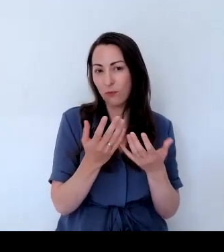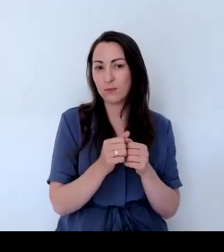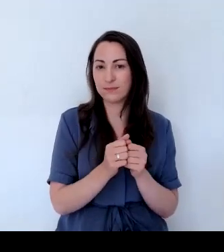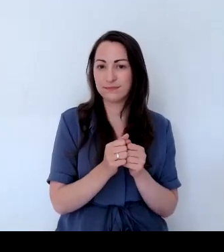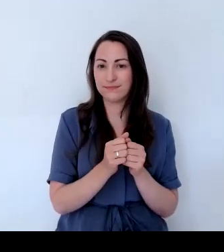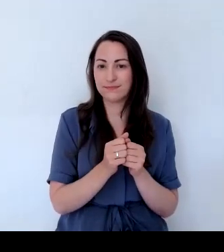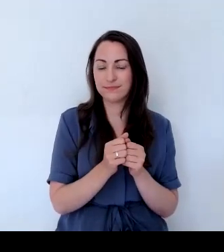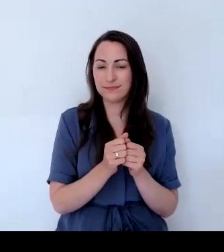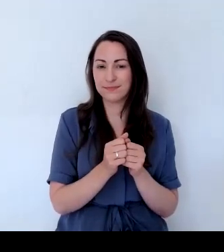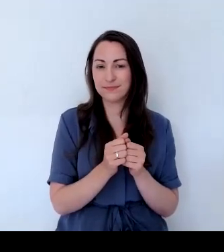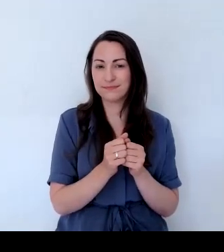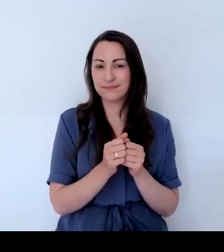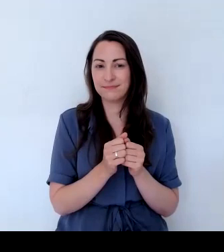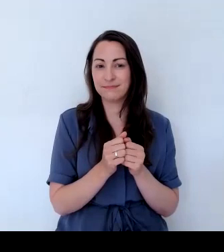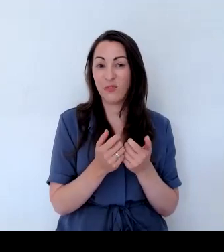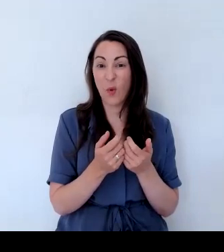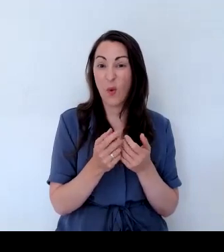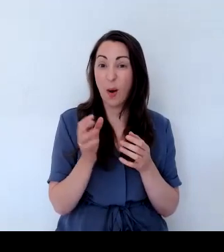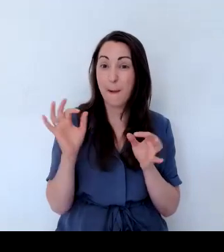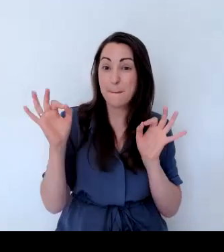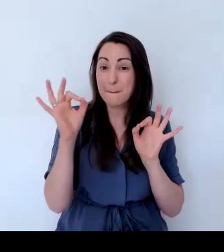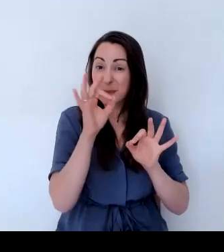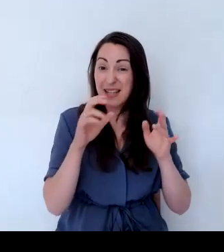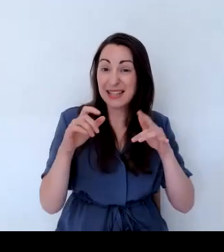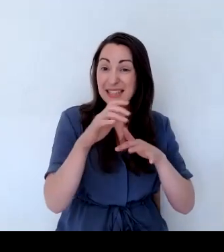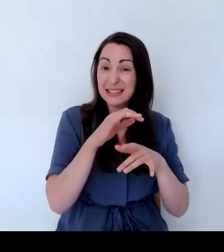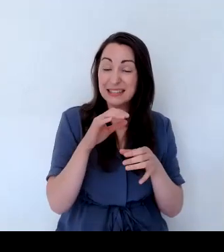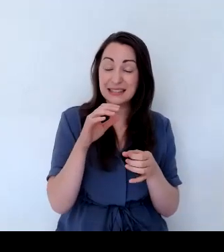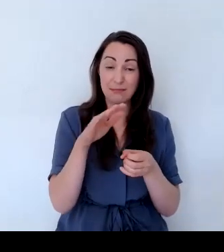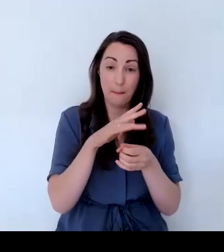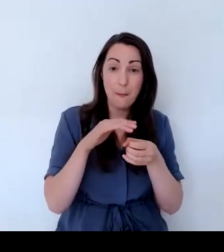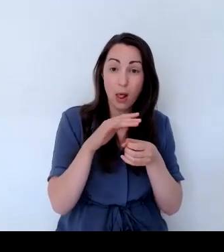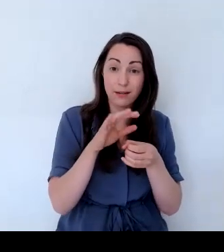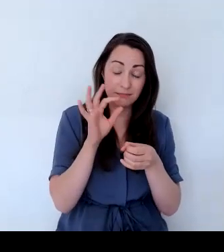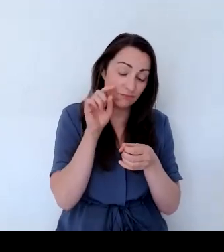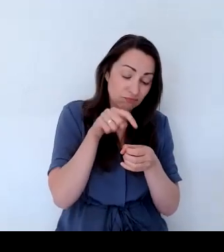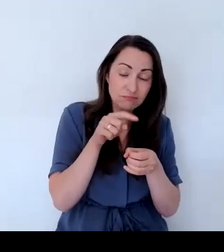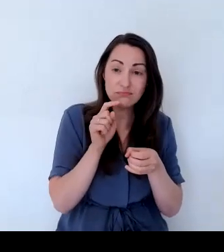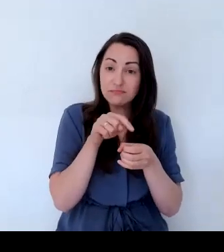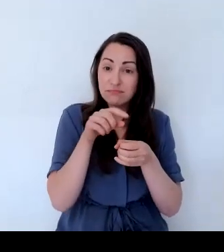foraging. And also, once the